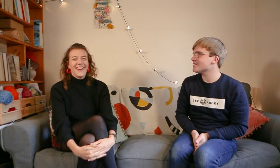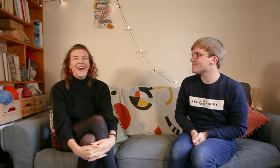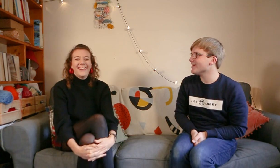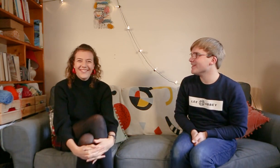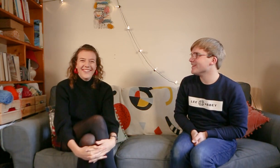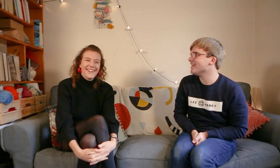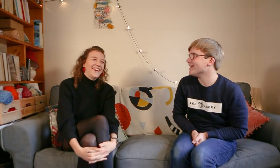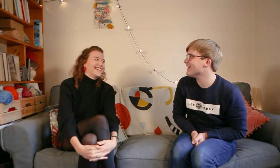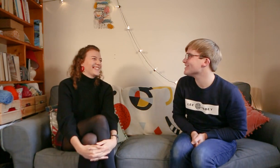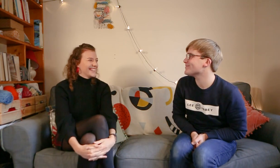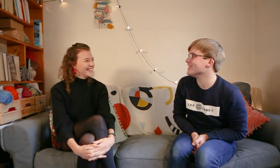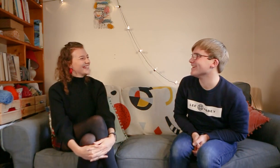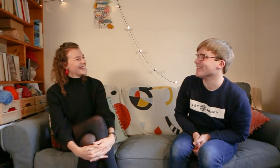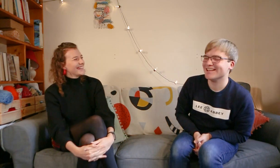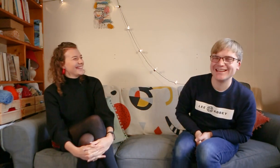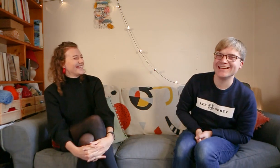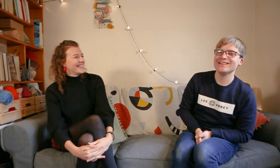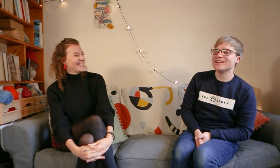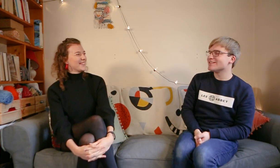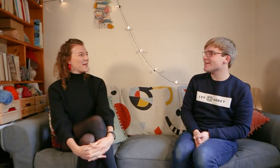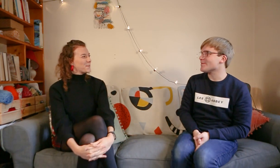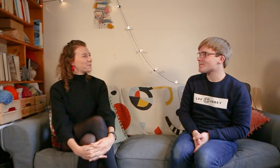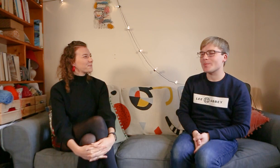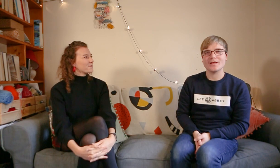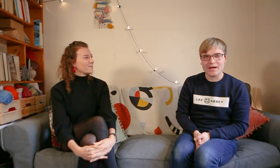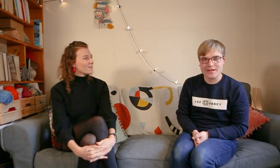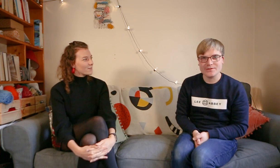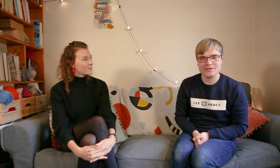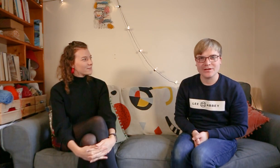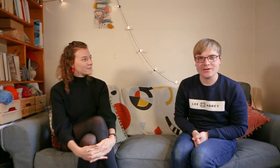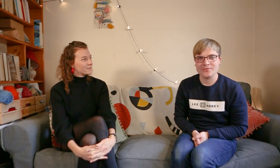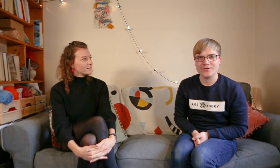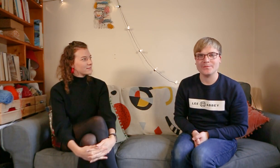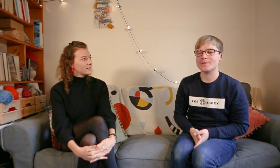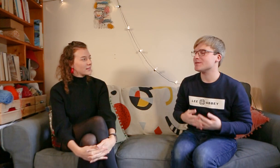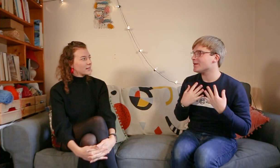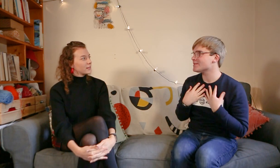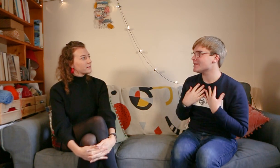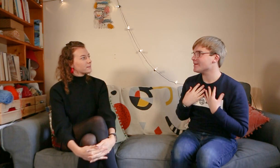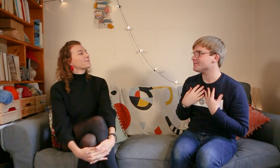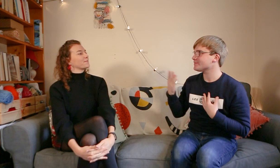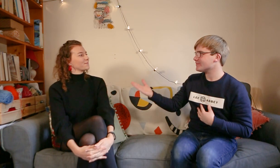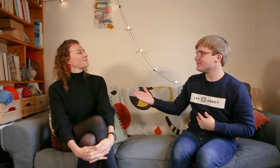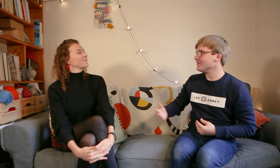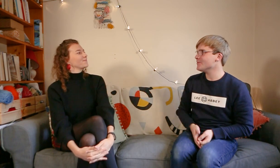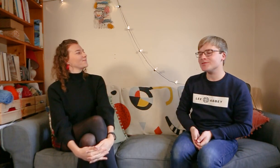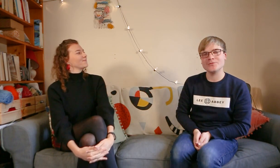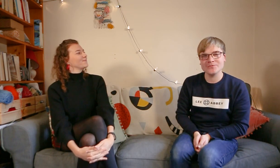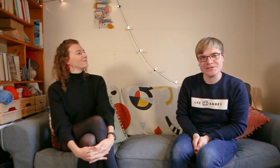nice. Very nice. brilliant. So. I think we should go through it. It's our singing. it. And we'll all